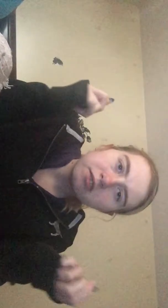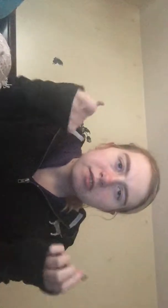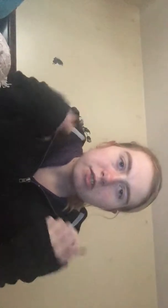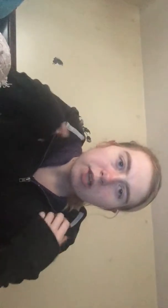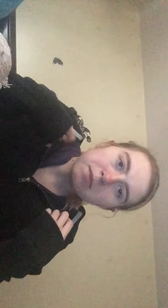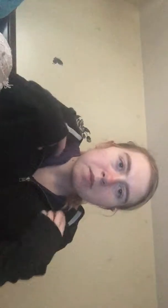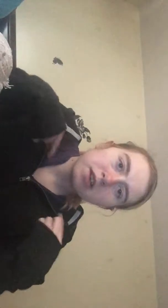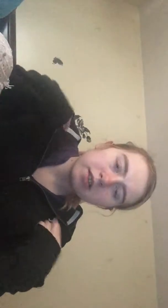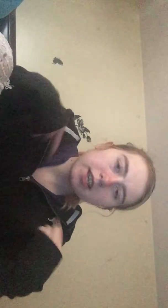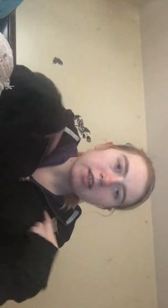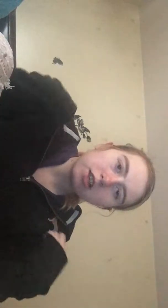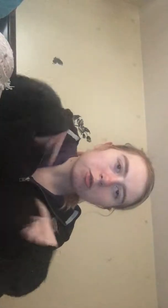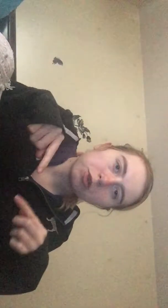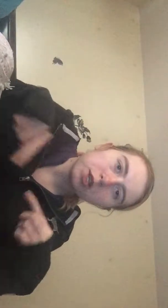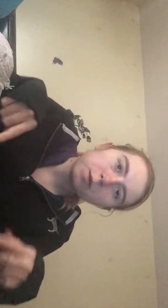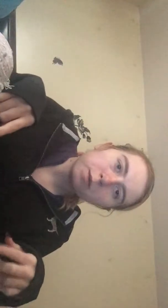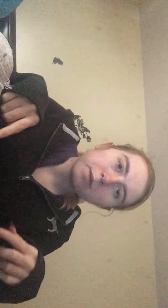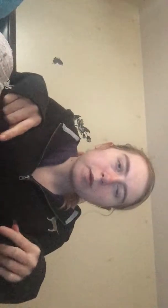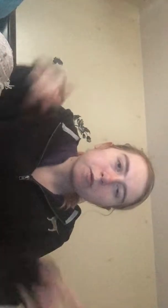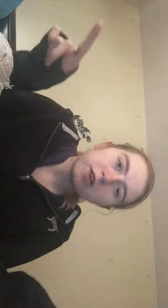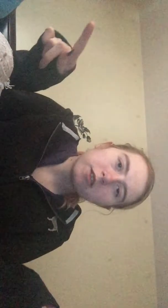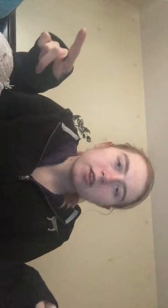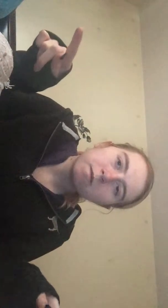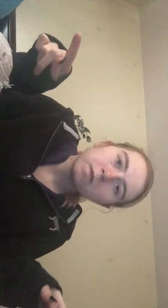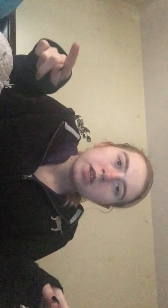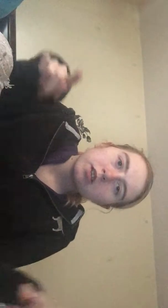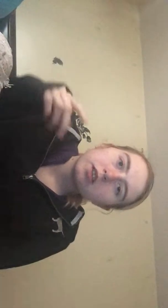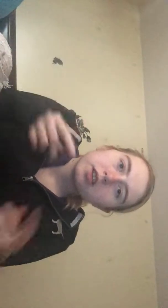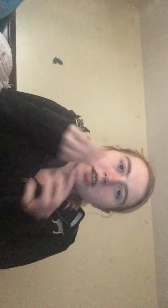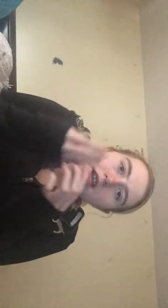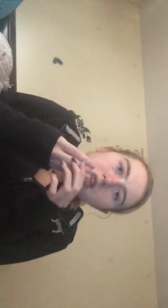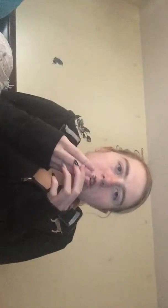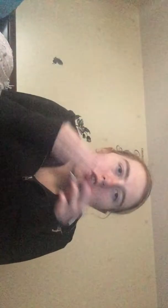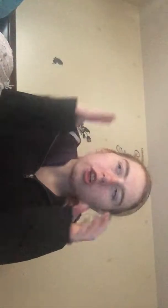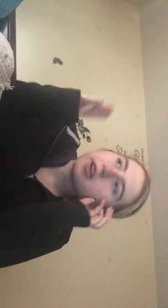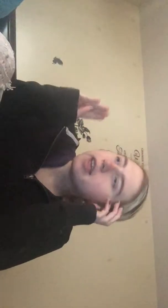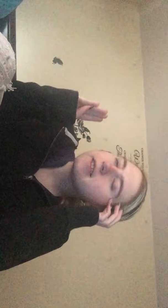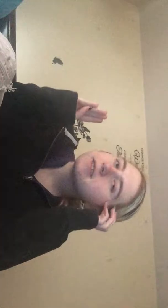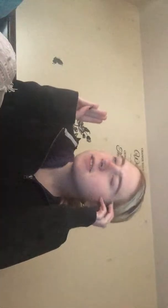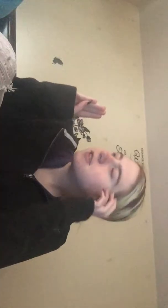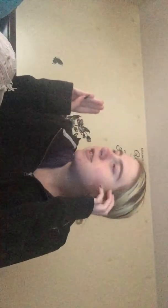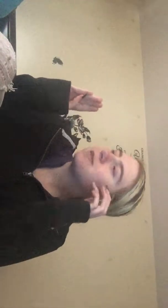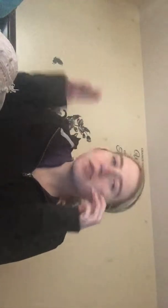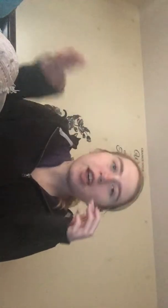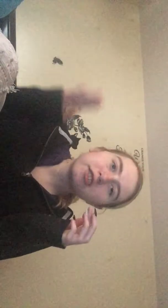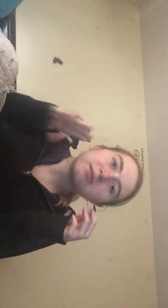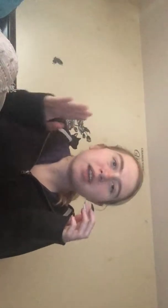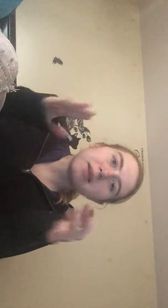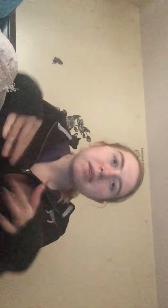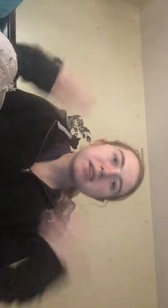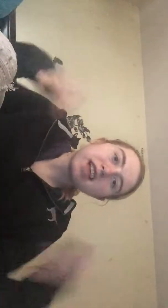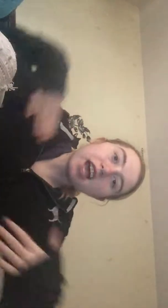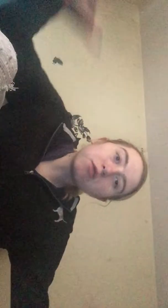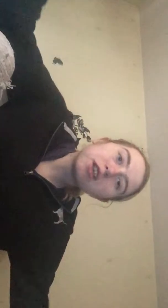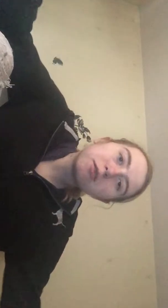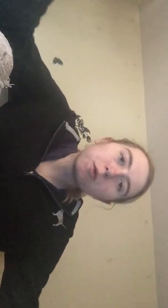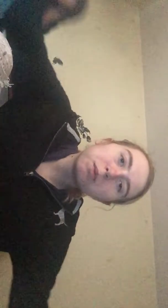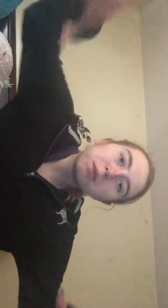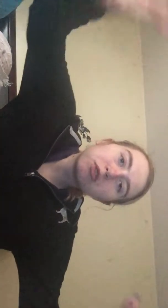describe him and he had like green and red thing and then he had like claw hands I looked behind me because I don't like when people